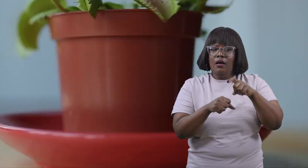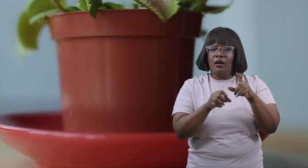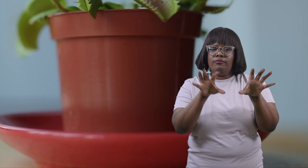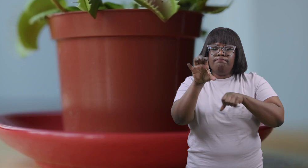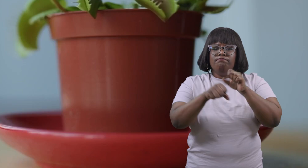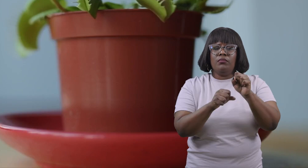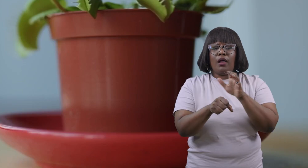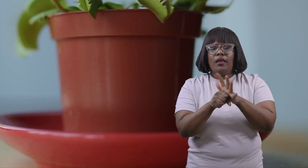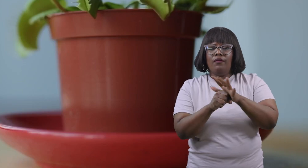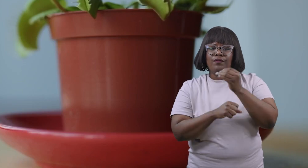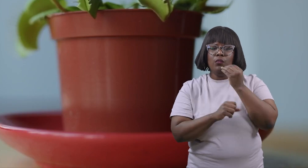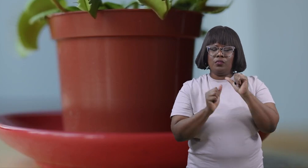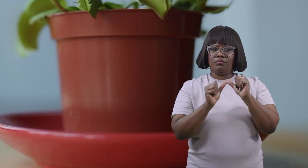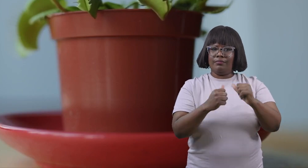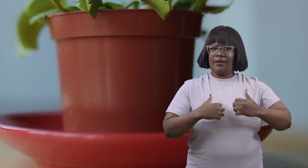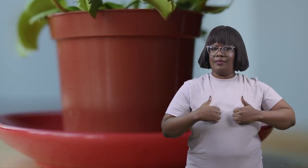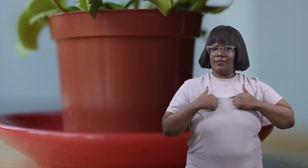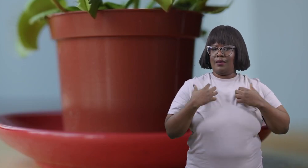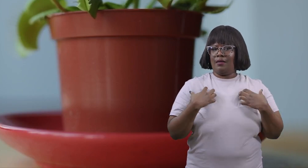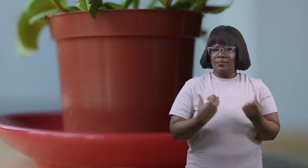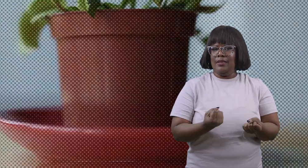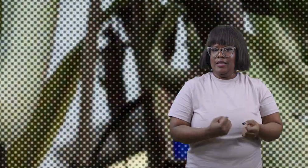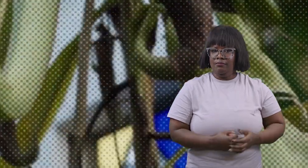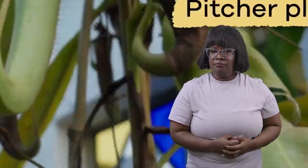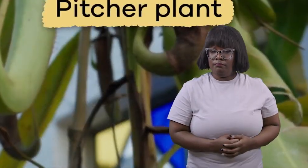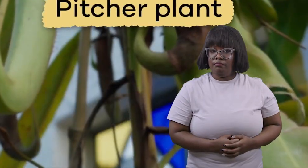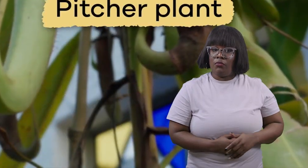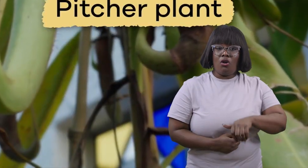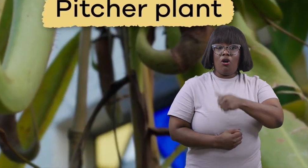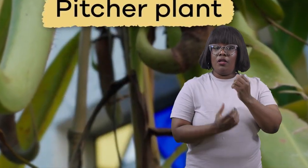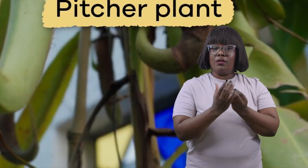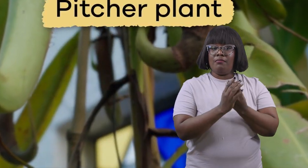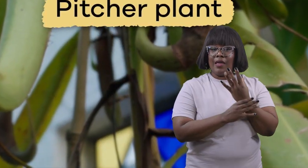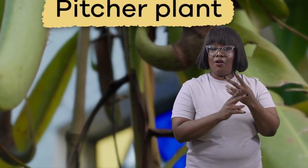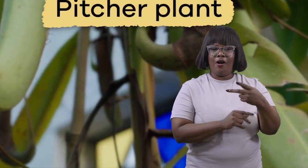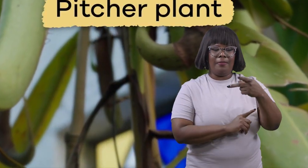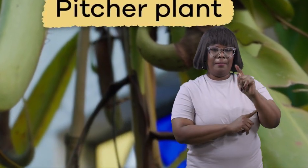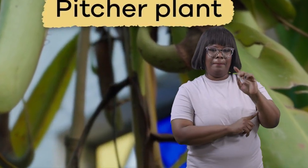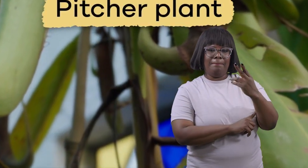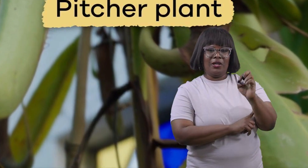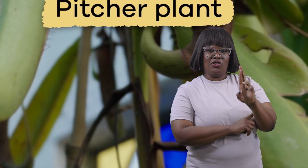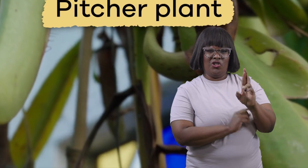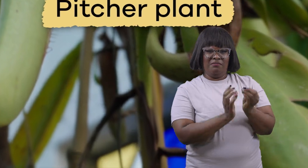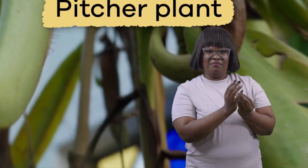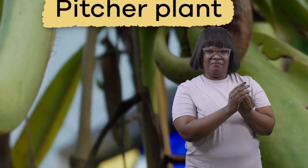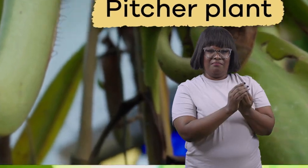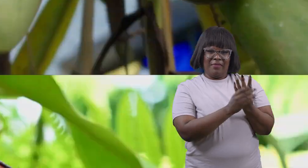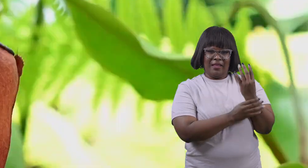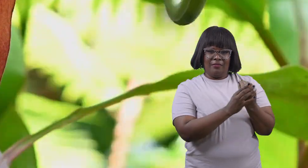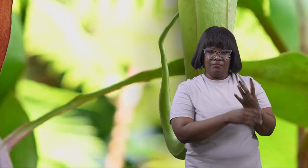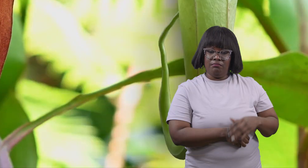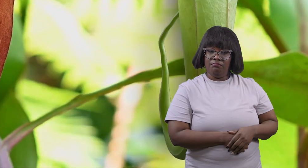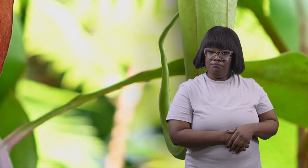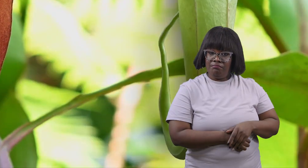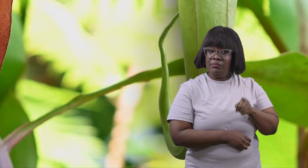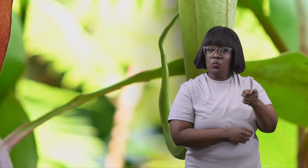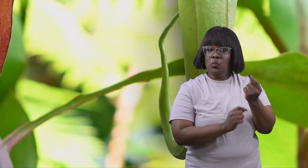to catch enough food to stay healthy another carnivorous plant is the pitcher plant its leaves form a